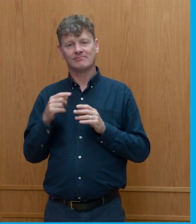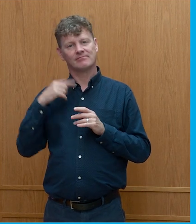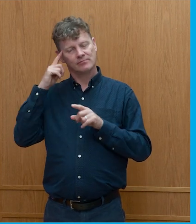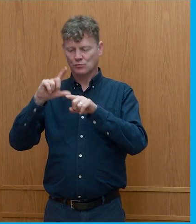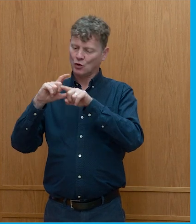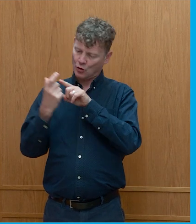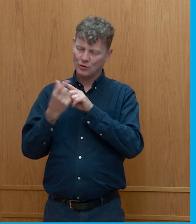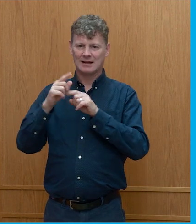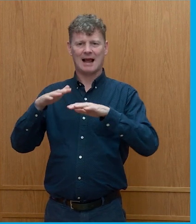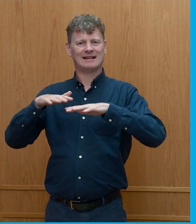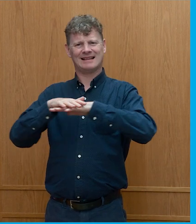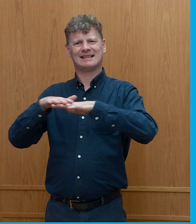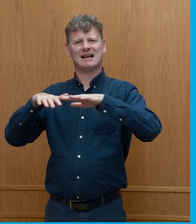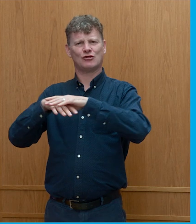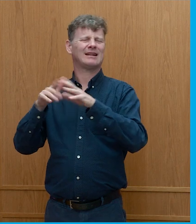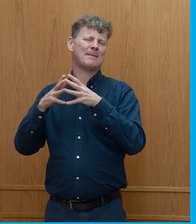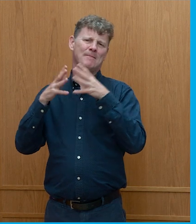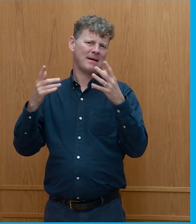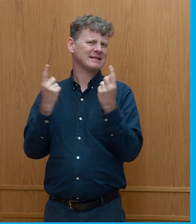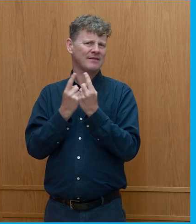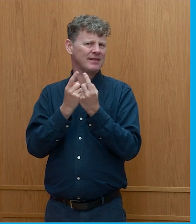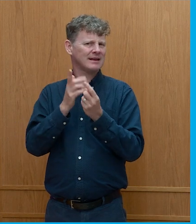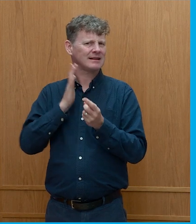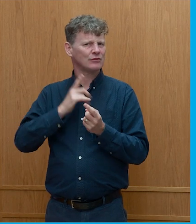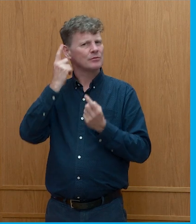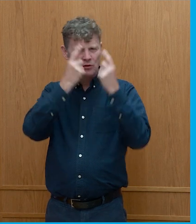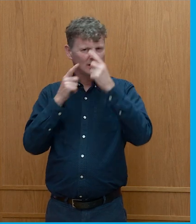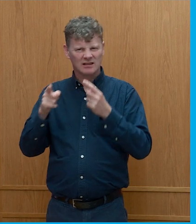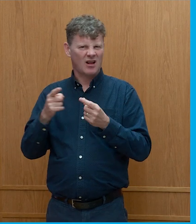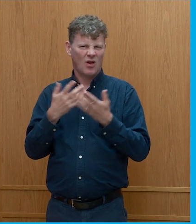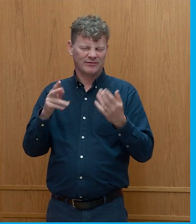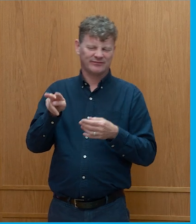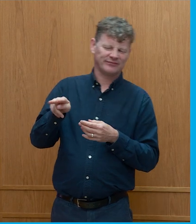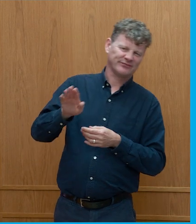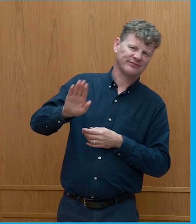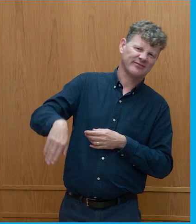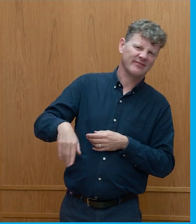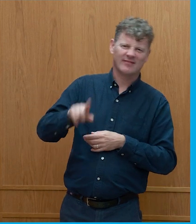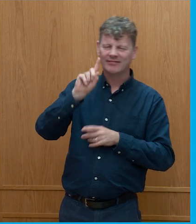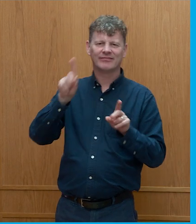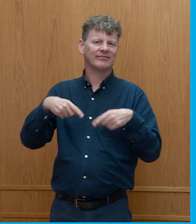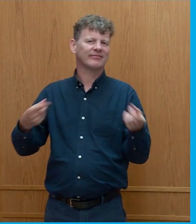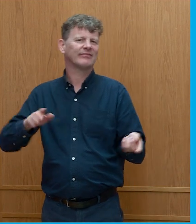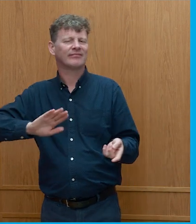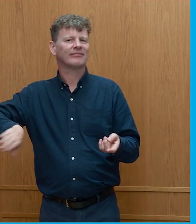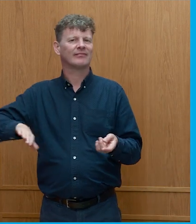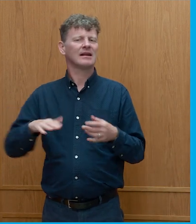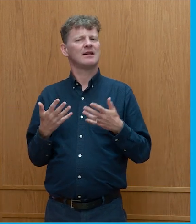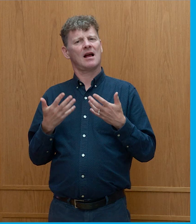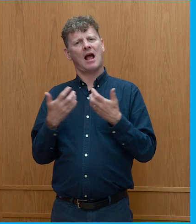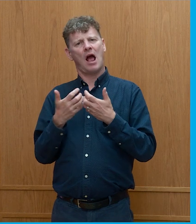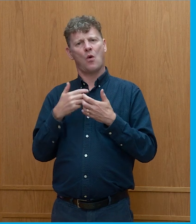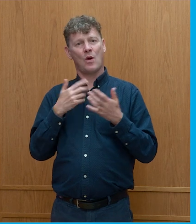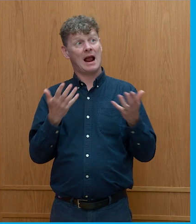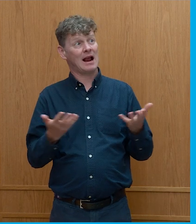intersectionality is a massive thing that needs to be considered because i think it's looked down on a lot or it feels impossible how do we encourage